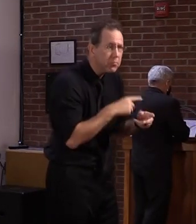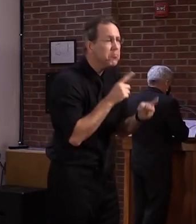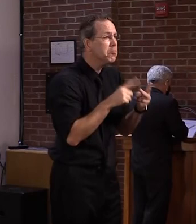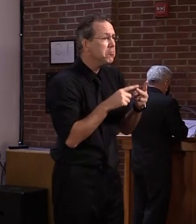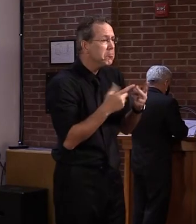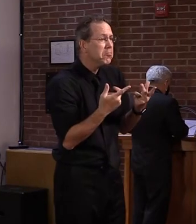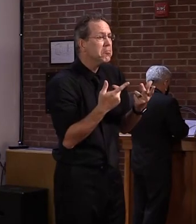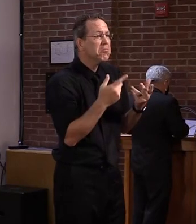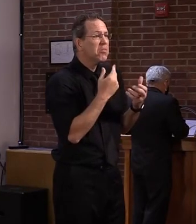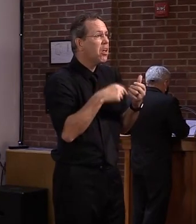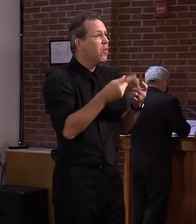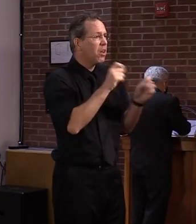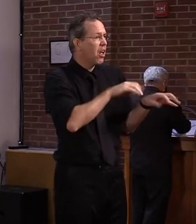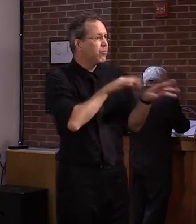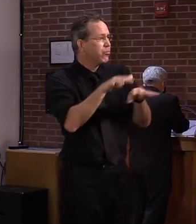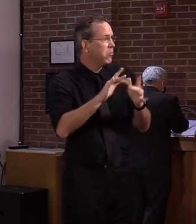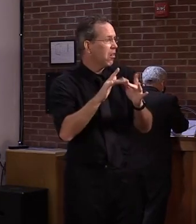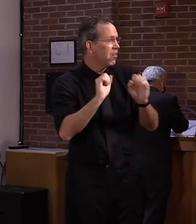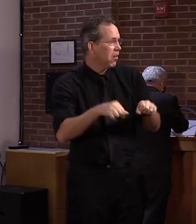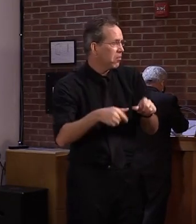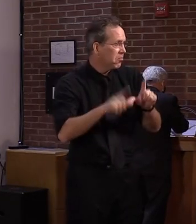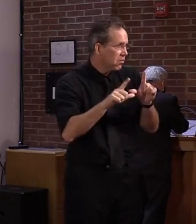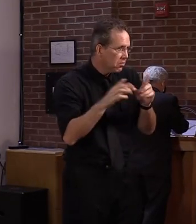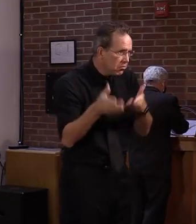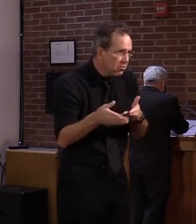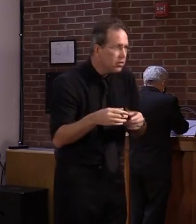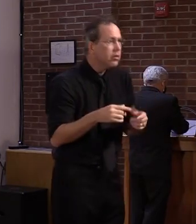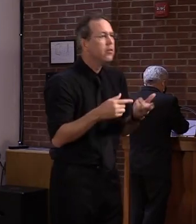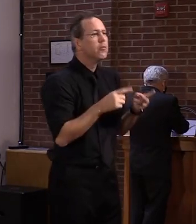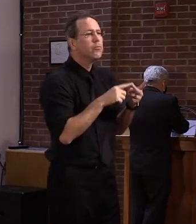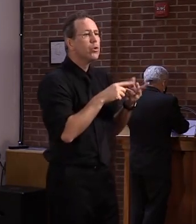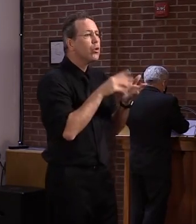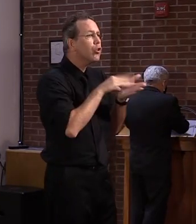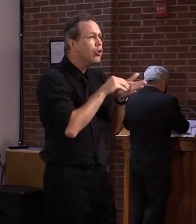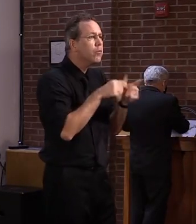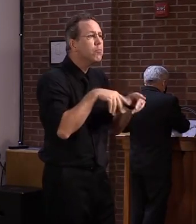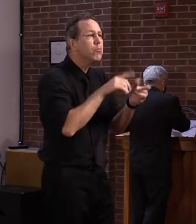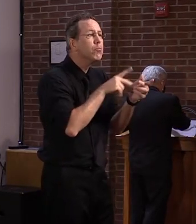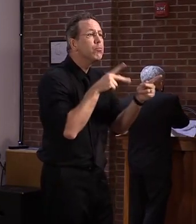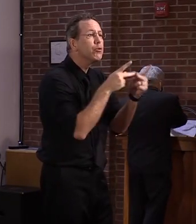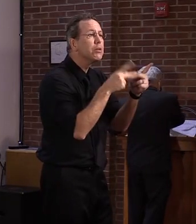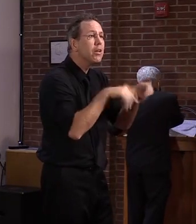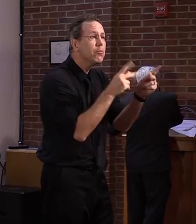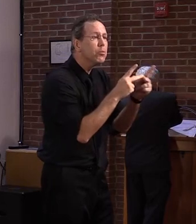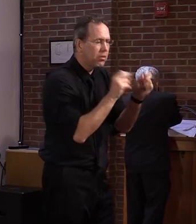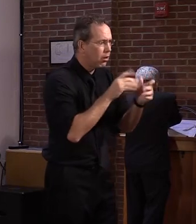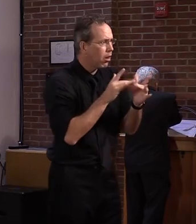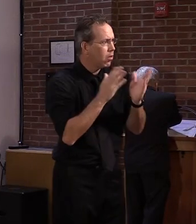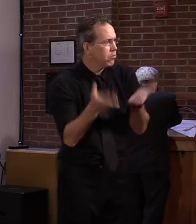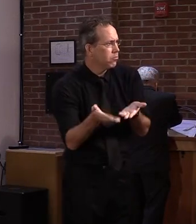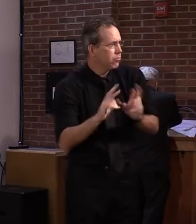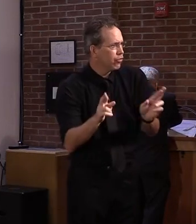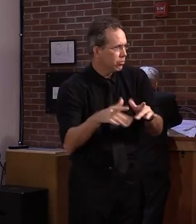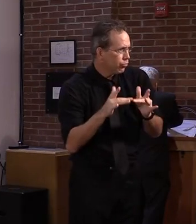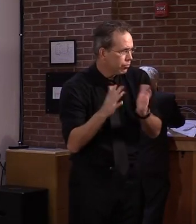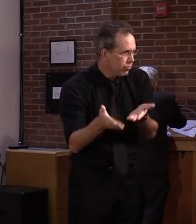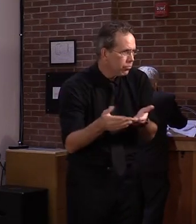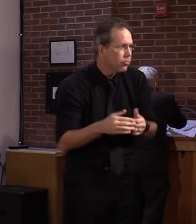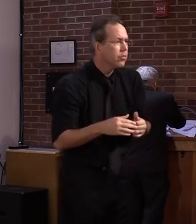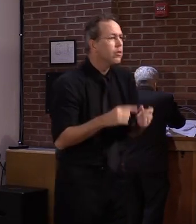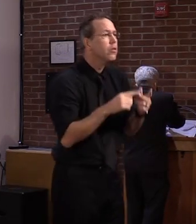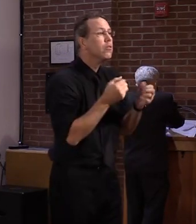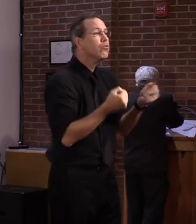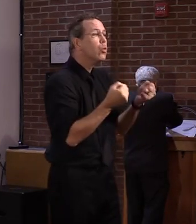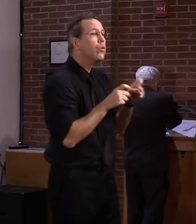every Vermonter, online learner permit exams. We have opened regular road exams and testing.